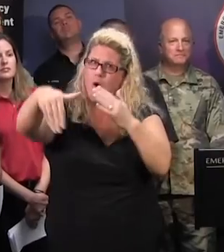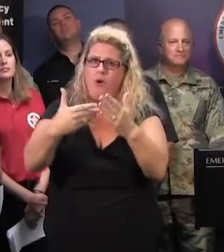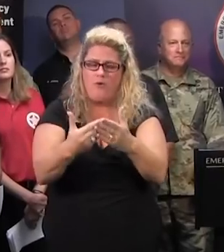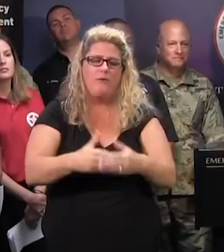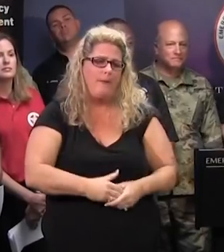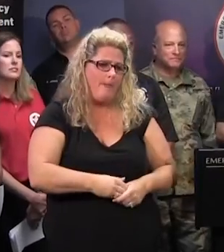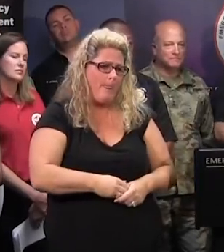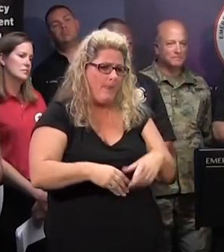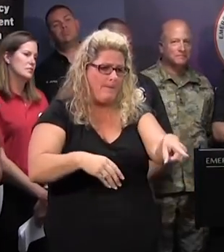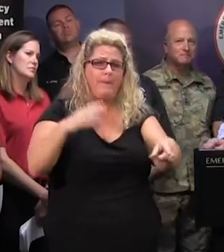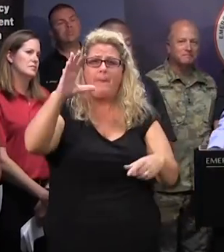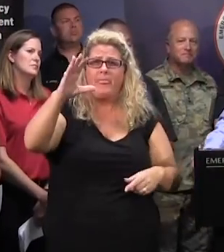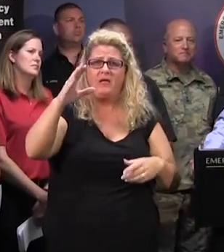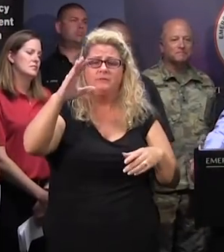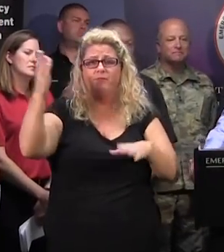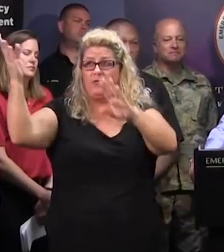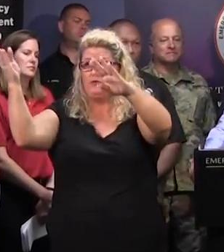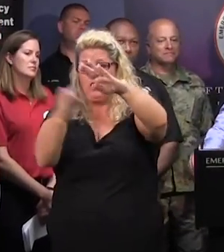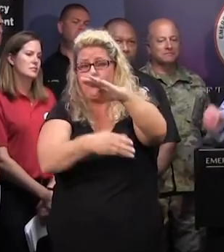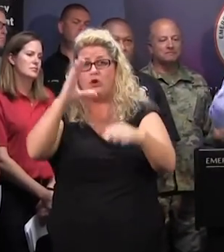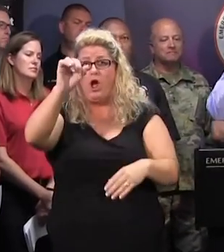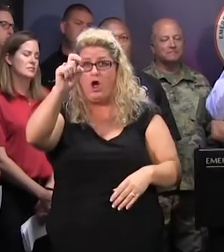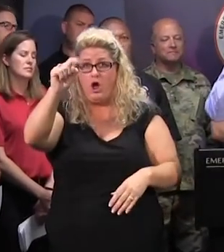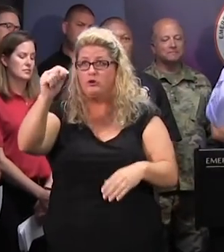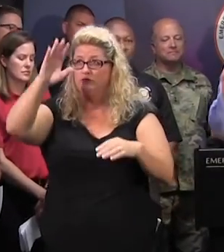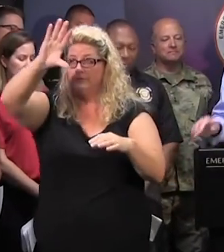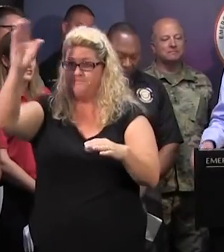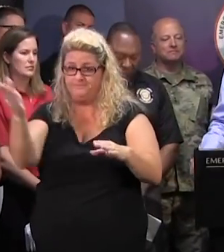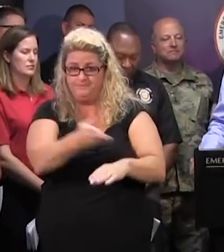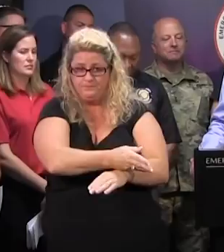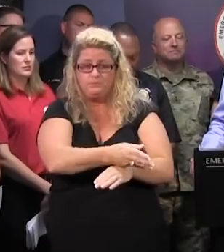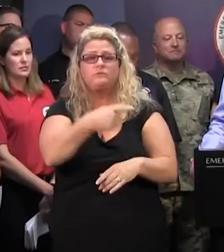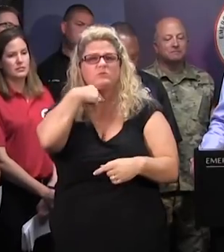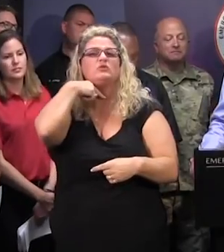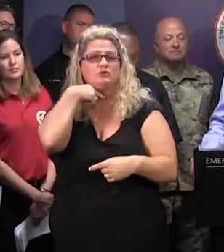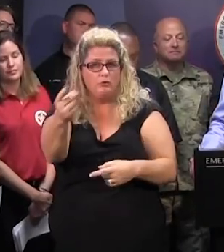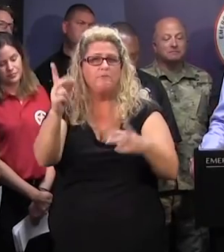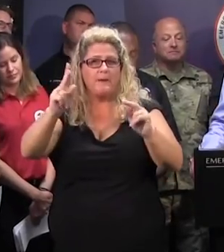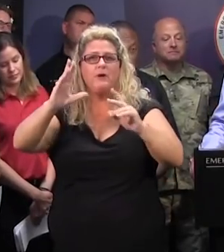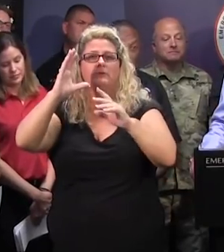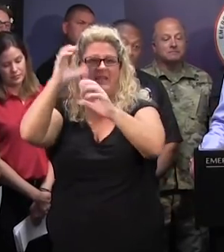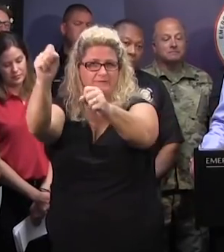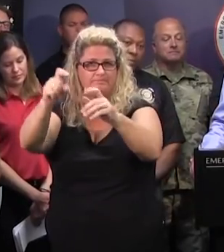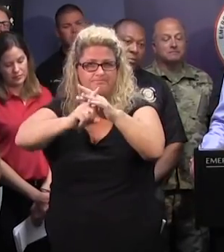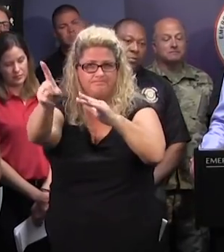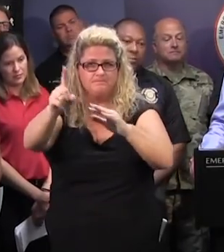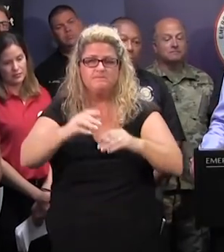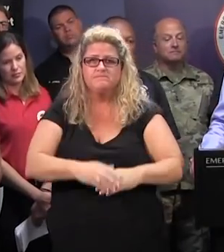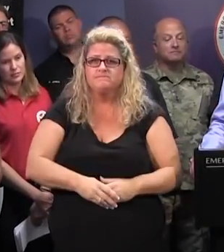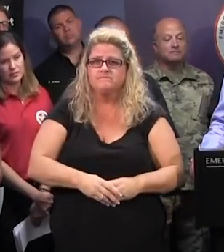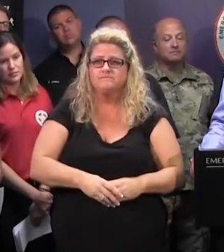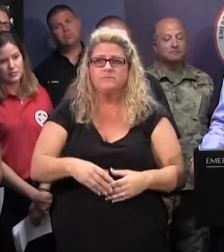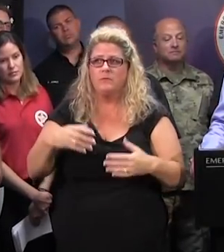the coast has been on guard for several days now. You obviously ordered the evacuation along the coast several days ago, but, you know, there's been